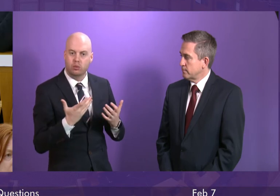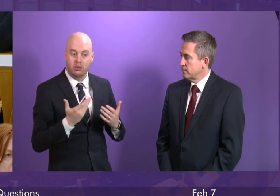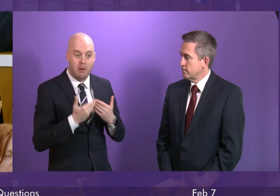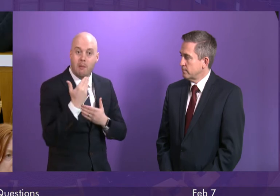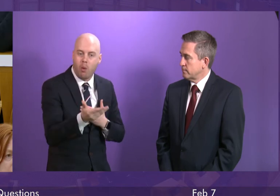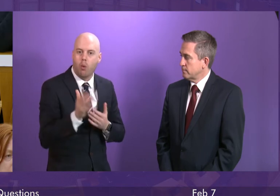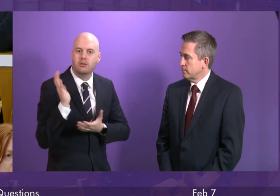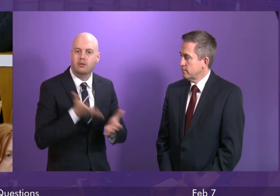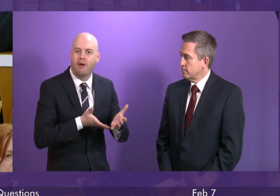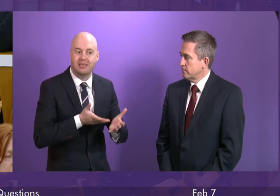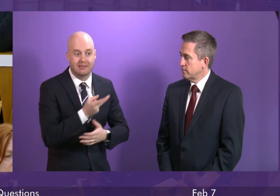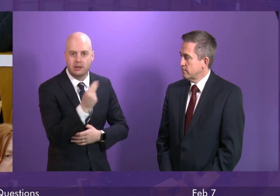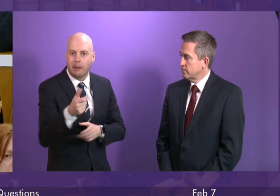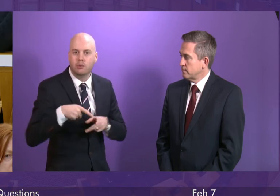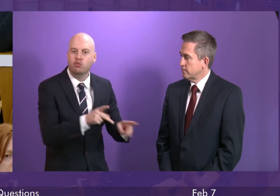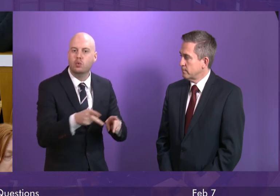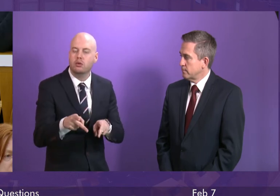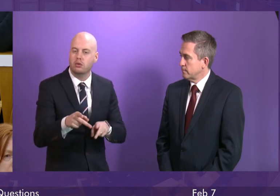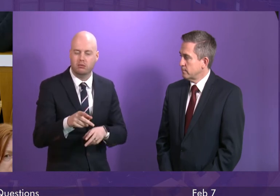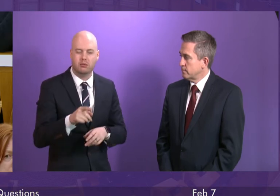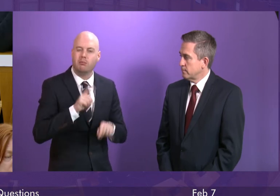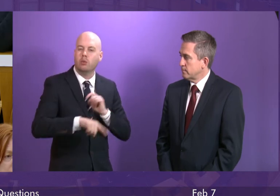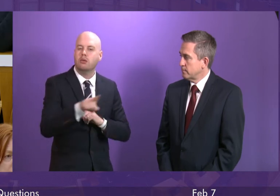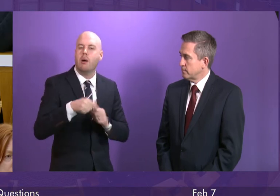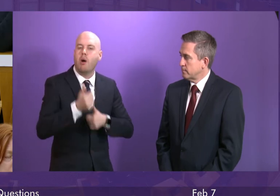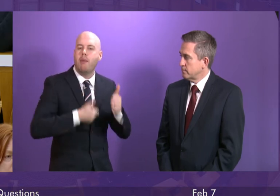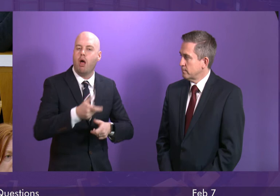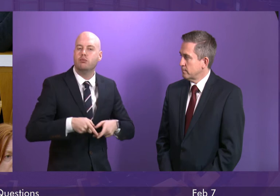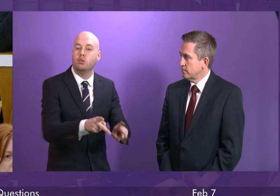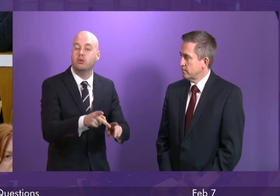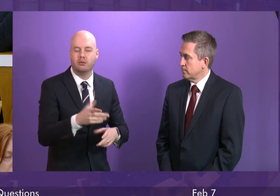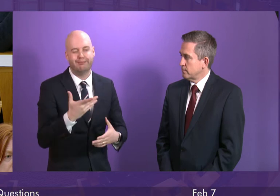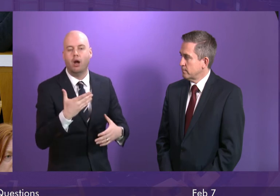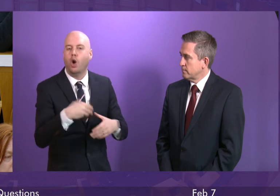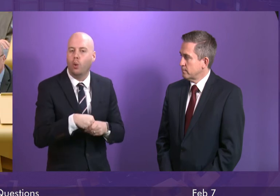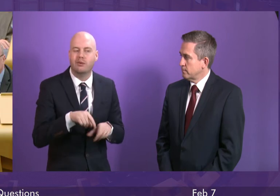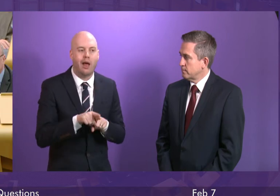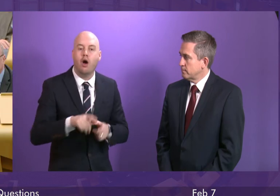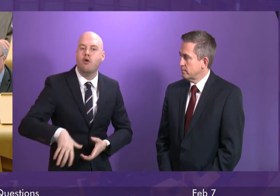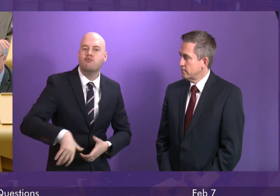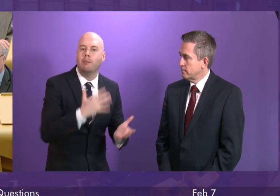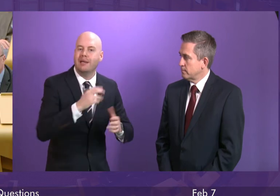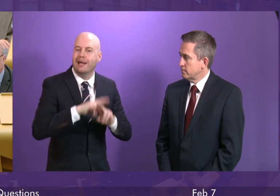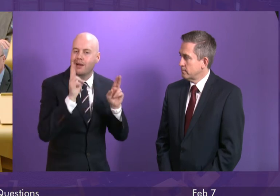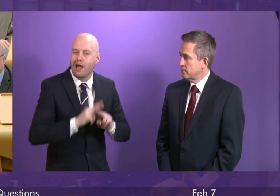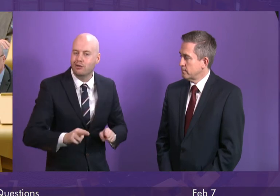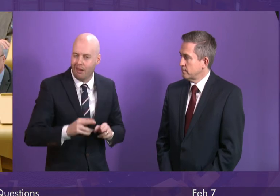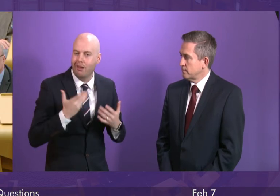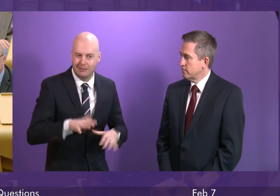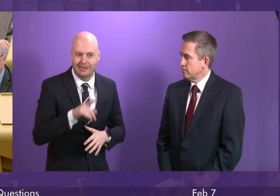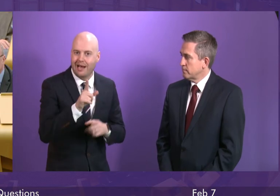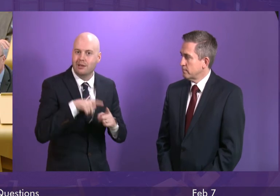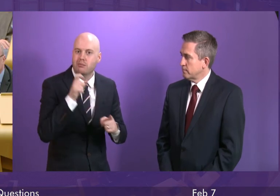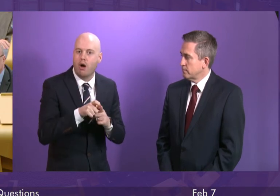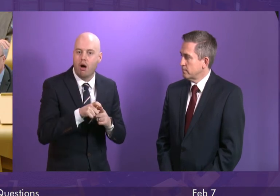expectations about higher travelling numbers, particularly because of the rugby international match in Edinburgh. But quite clearly,